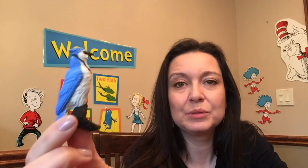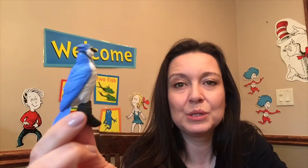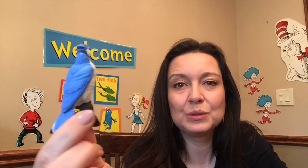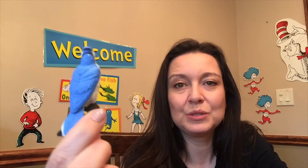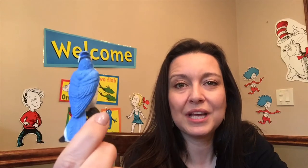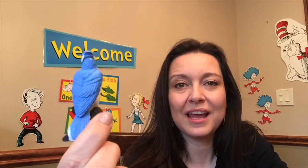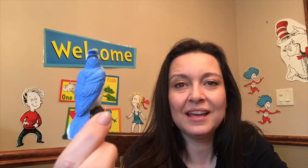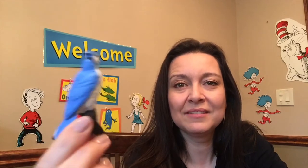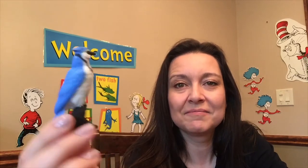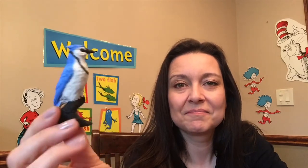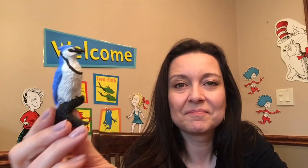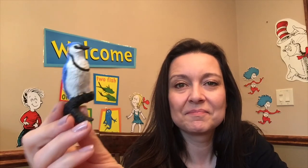blue jay